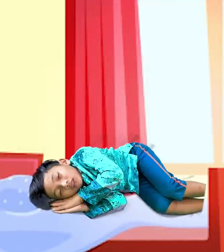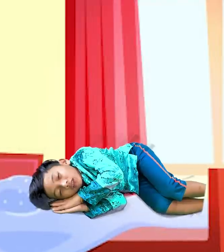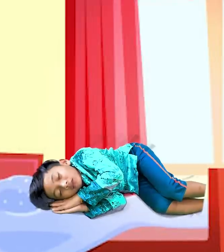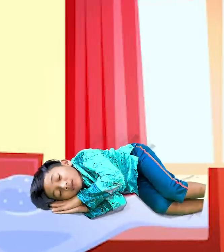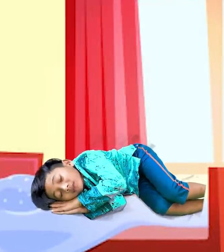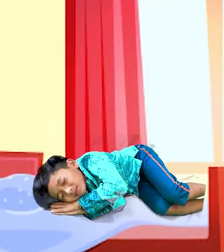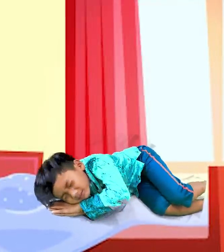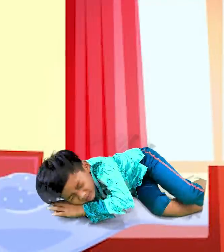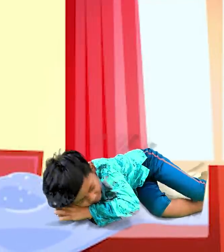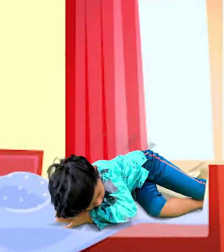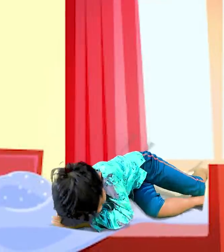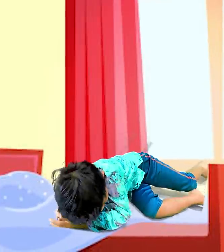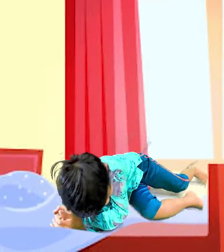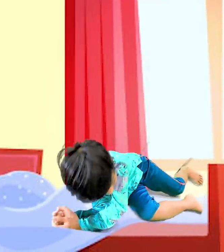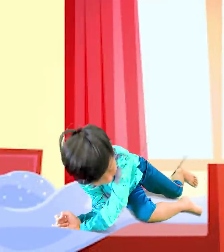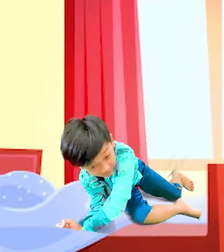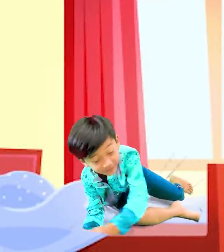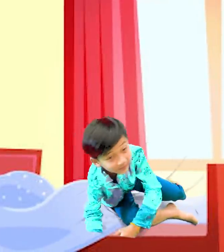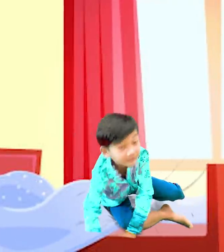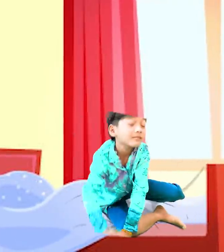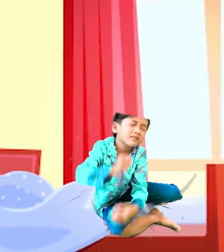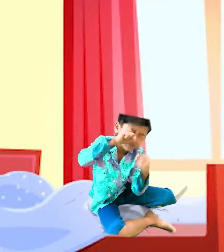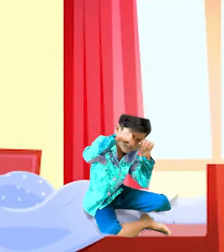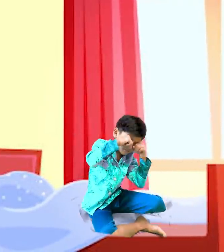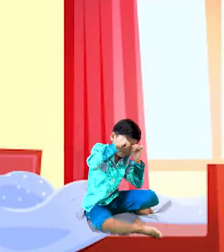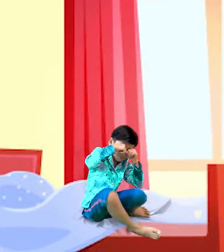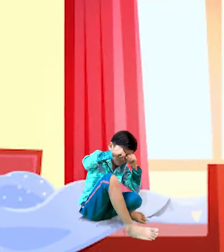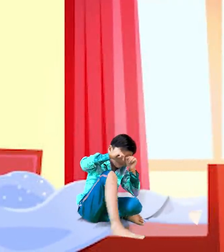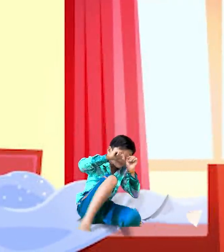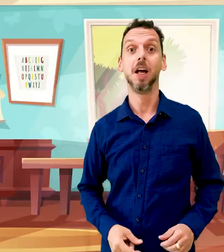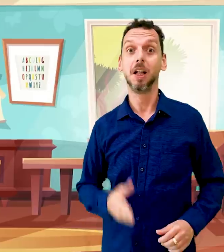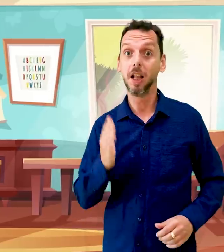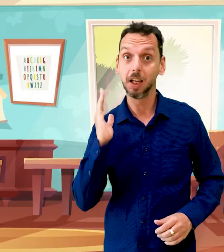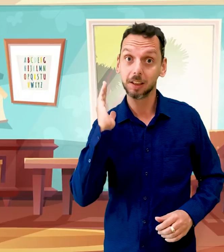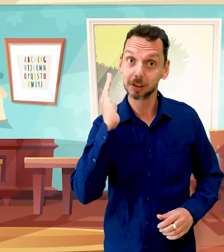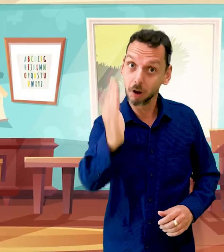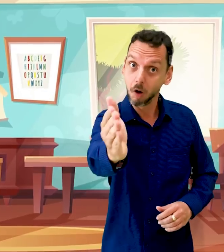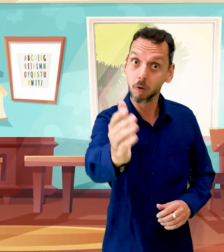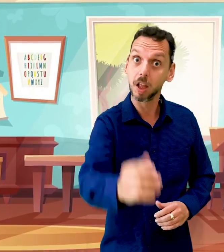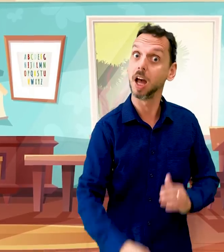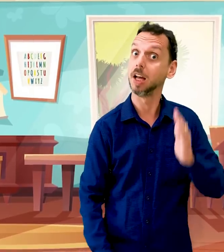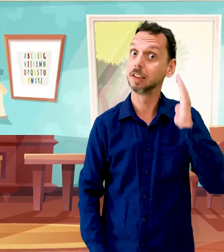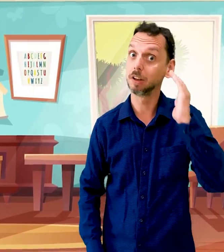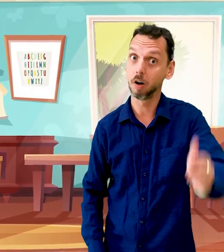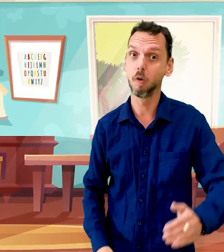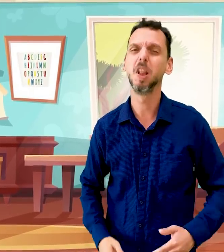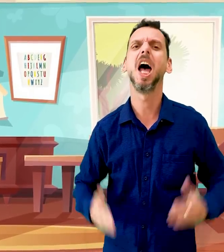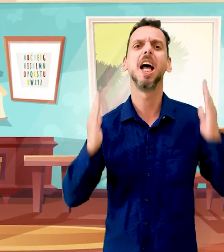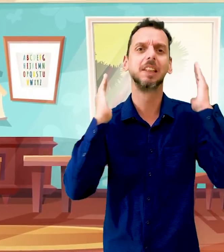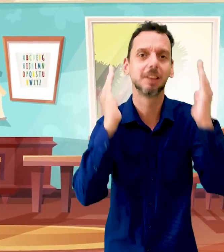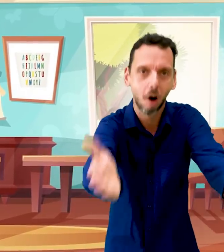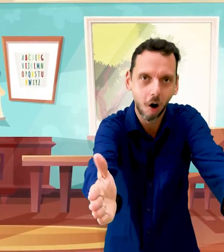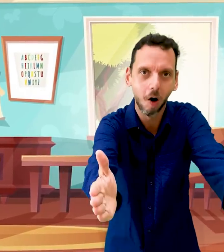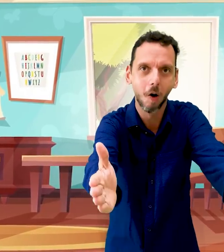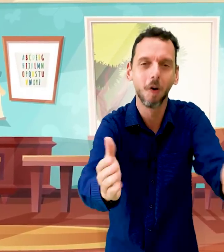on wake up, it's time for school Let's go, let's go, let's go